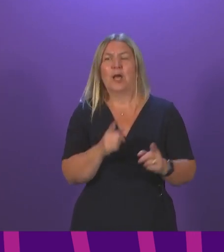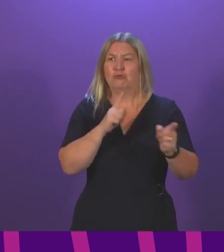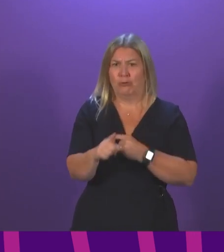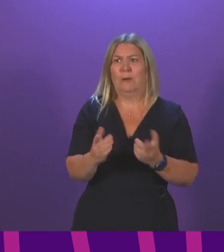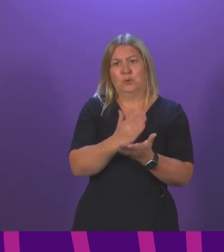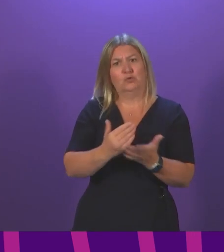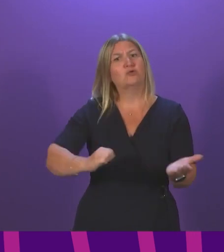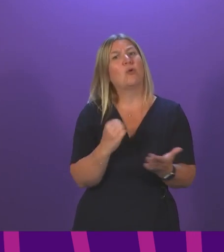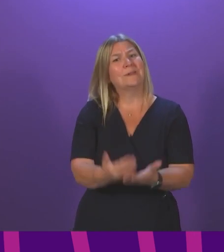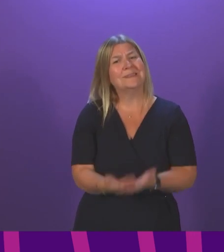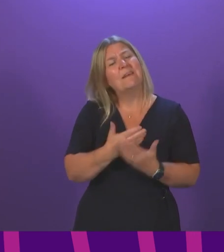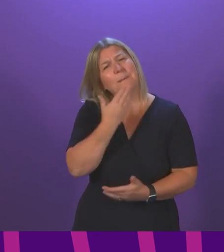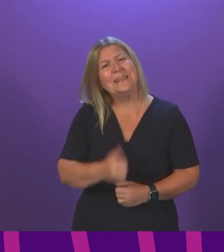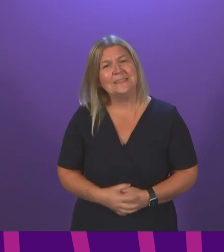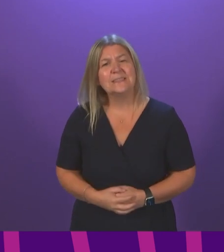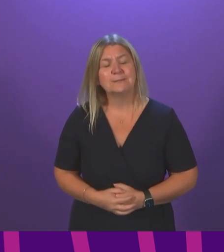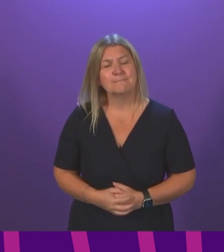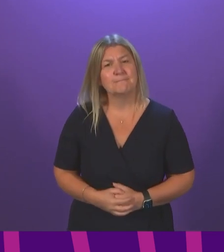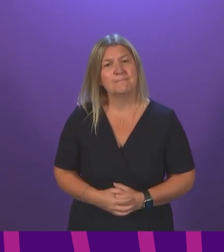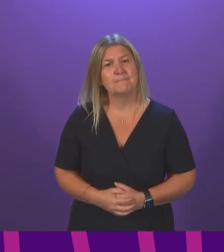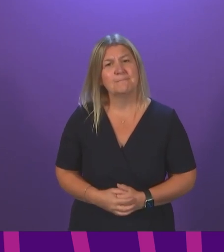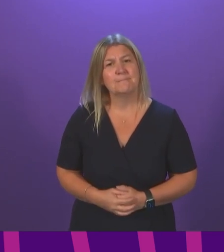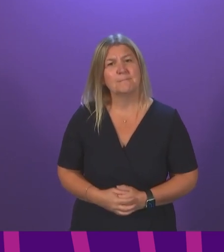safe as possible. Thank you.